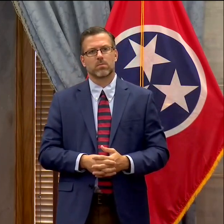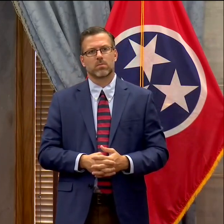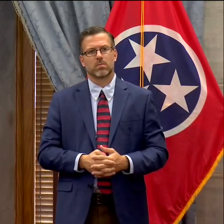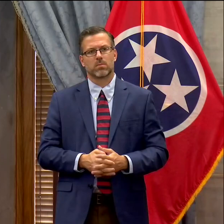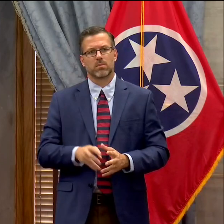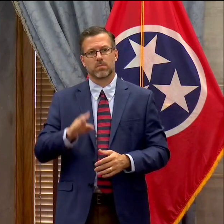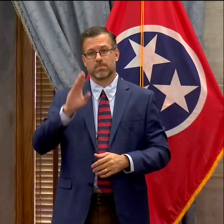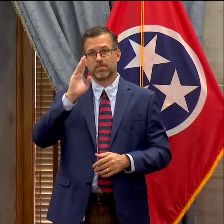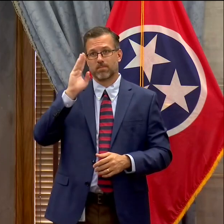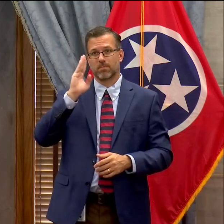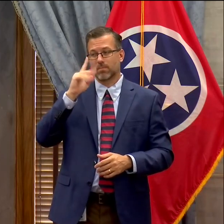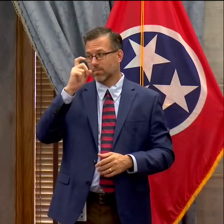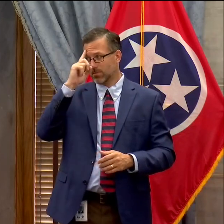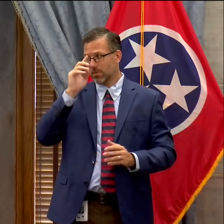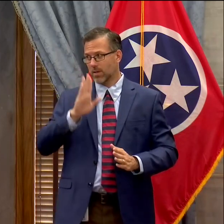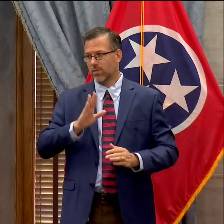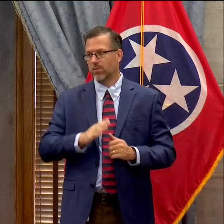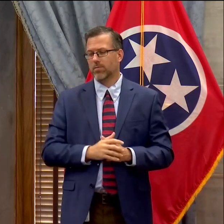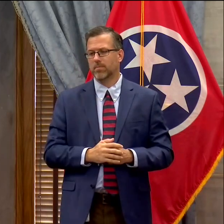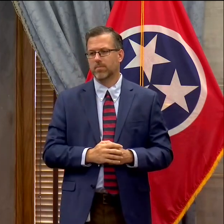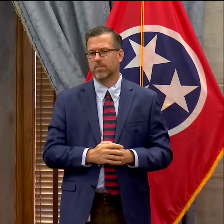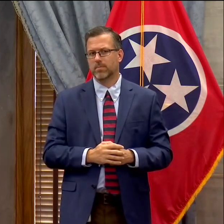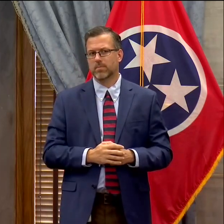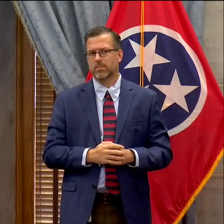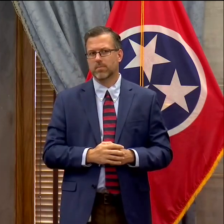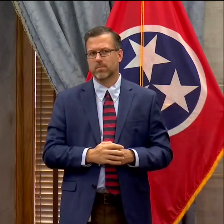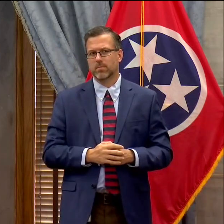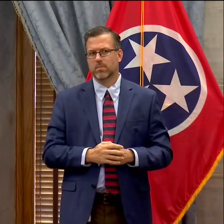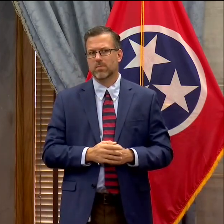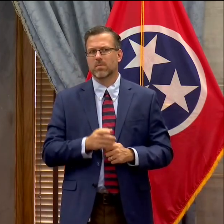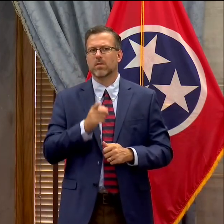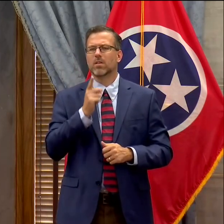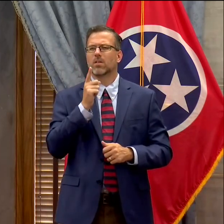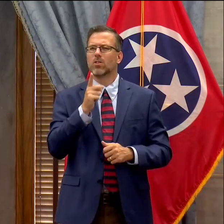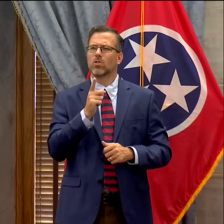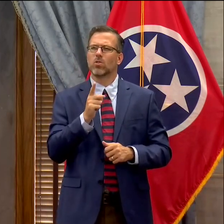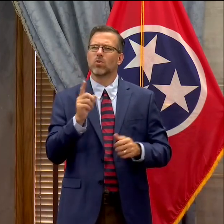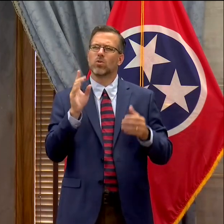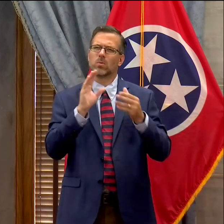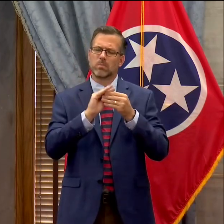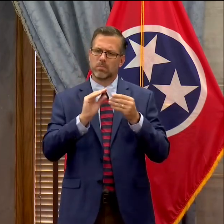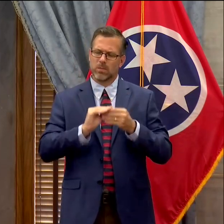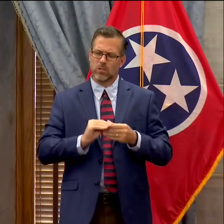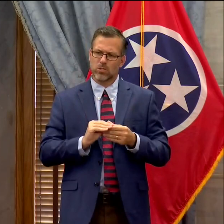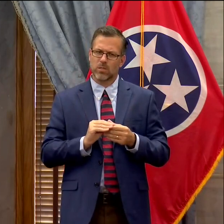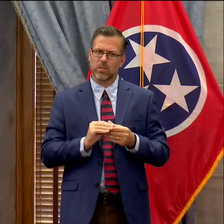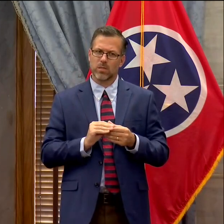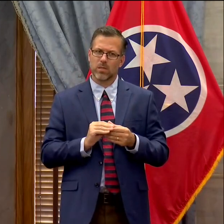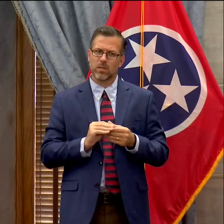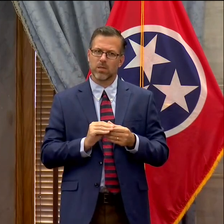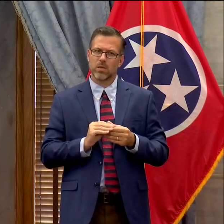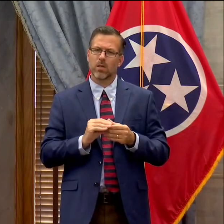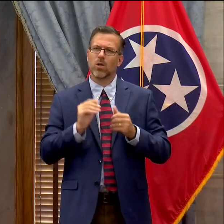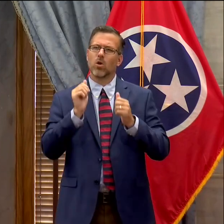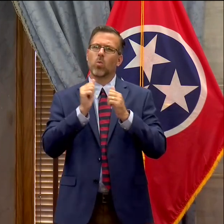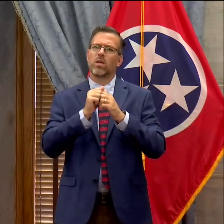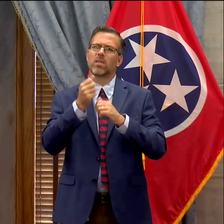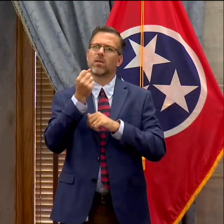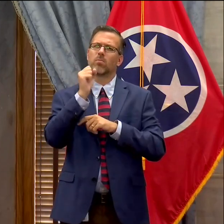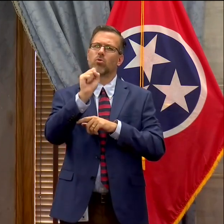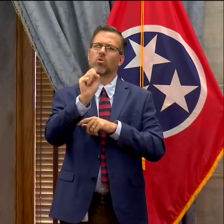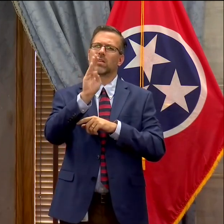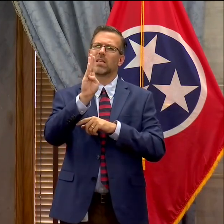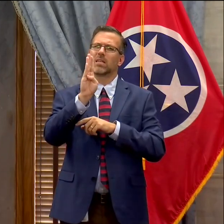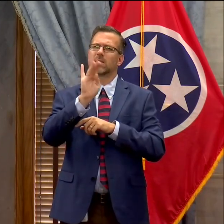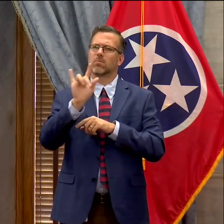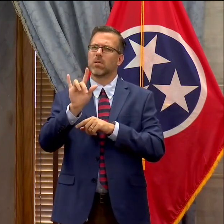Hi, Governor. I wanted to see, you said that there were some aspects you would have done differently in the protest bill. Do